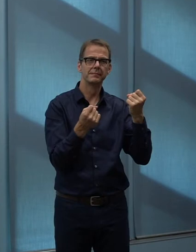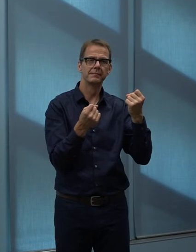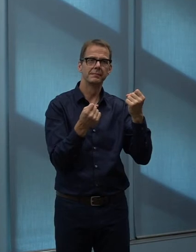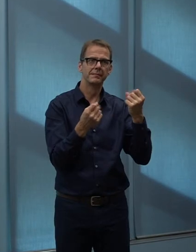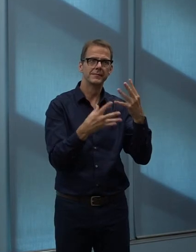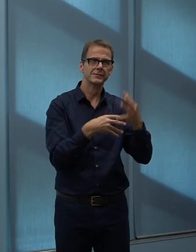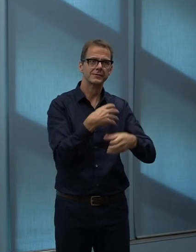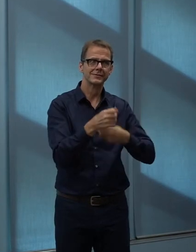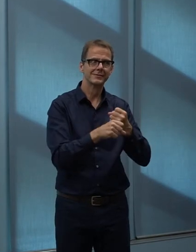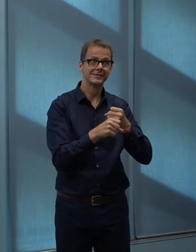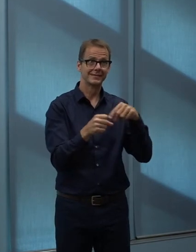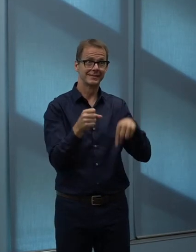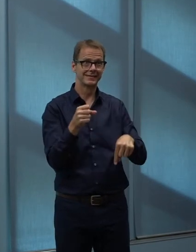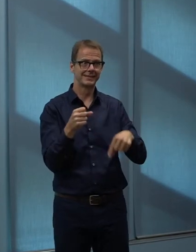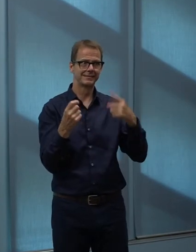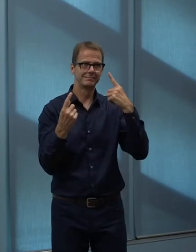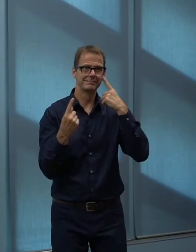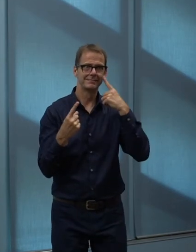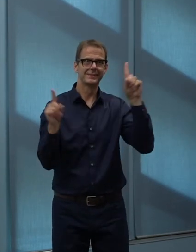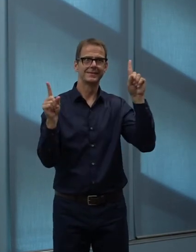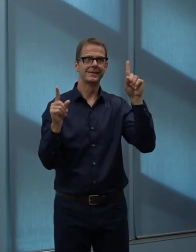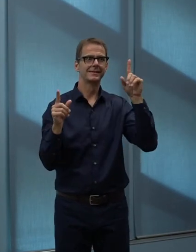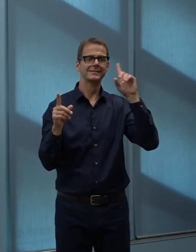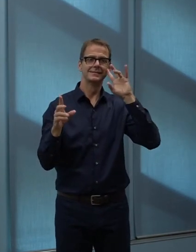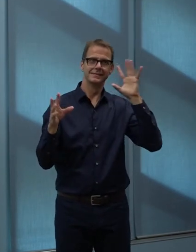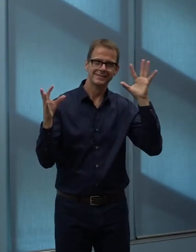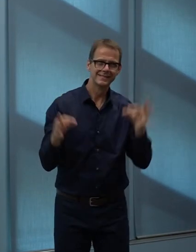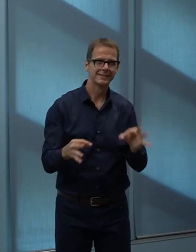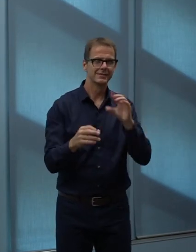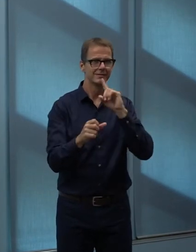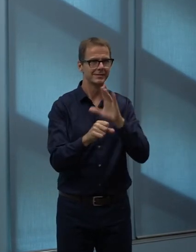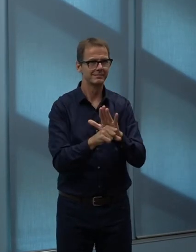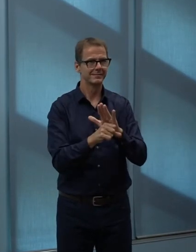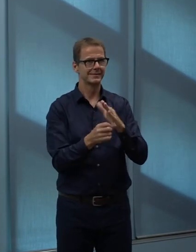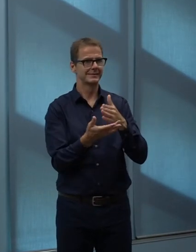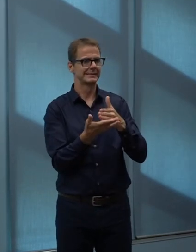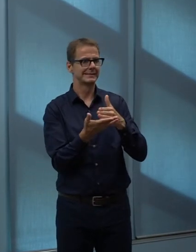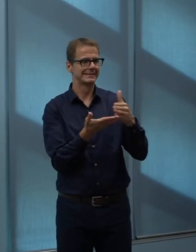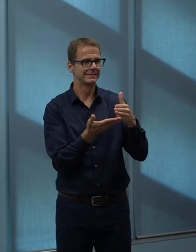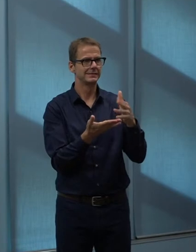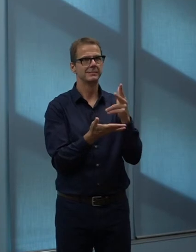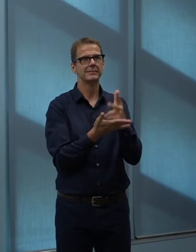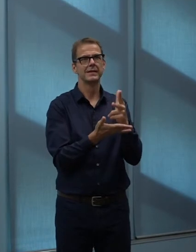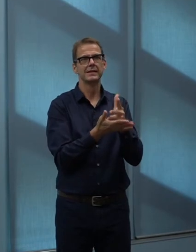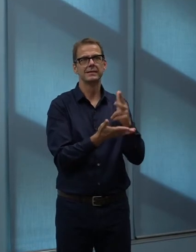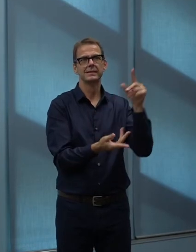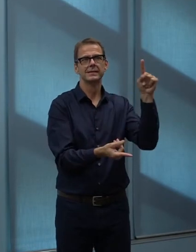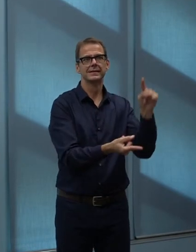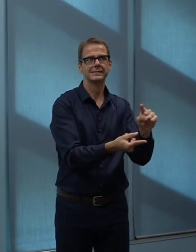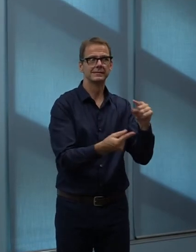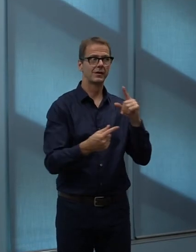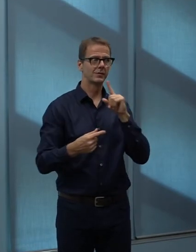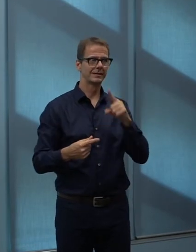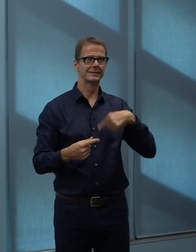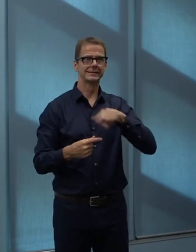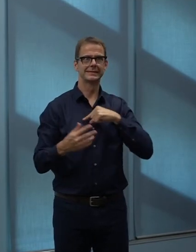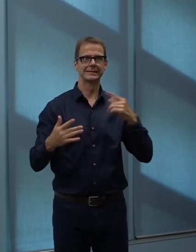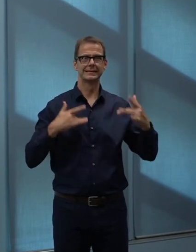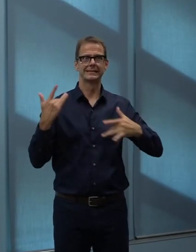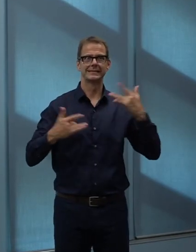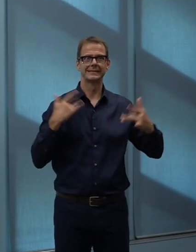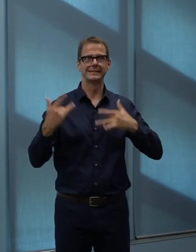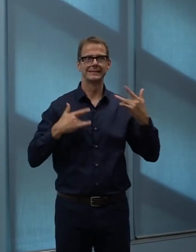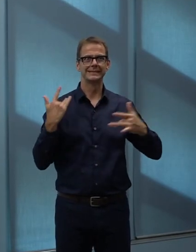and amplifying that. And so within the fairly small bubble of Canadian urbanists, there's a lot of